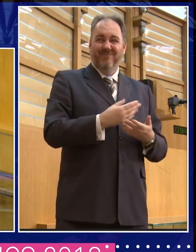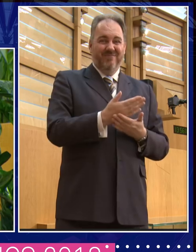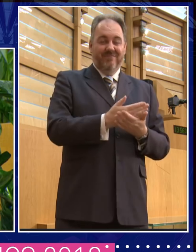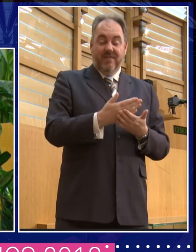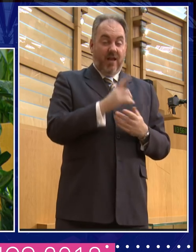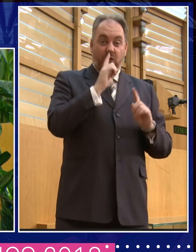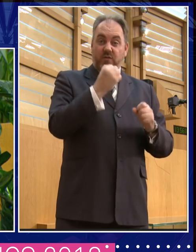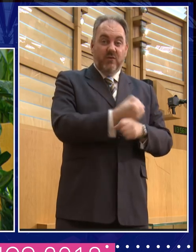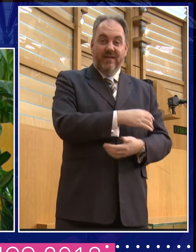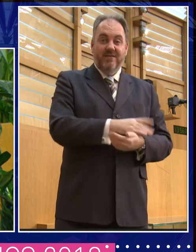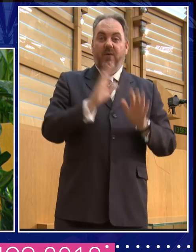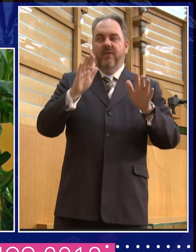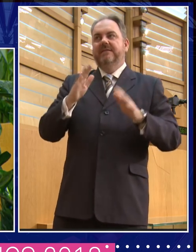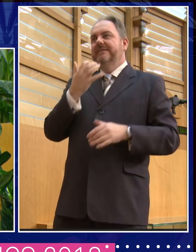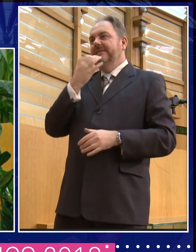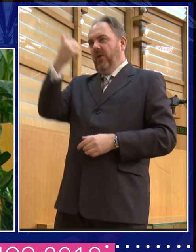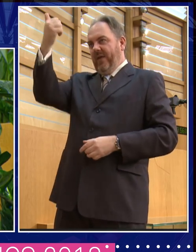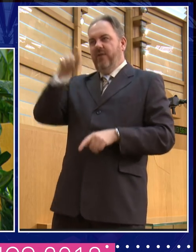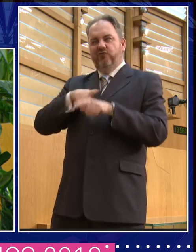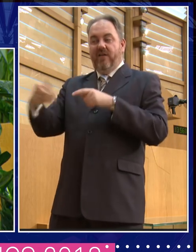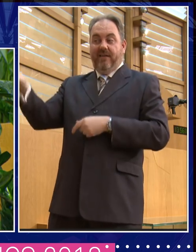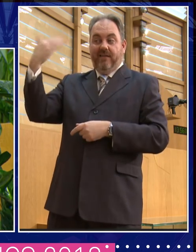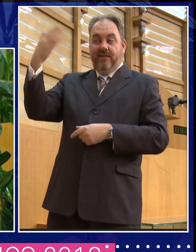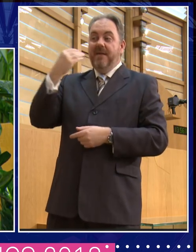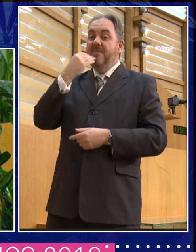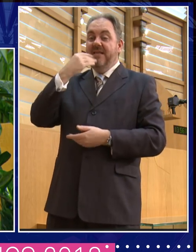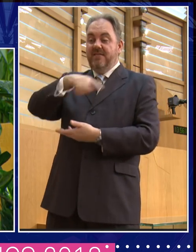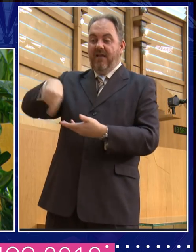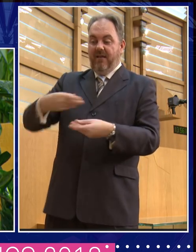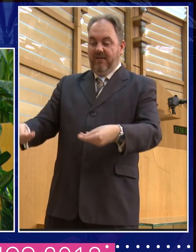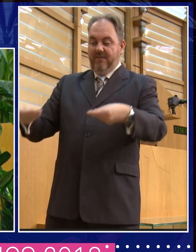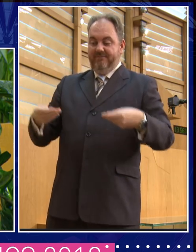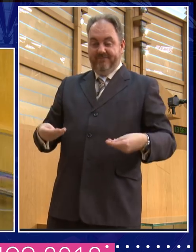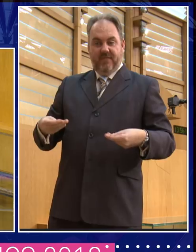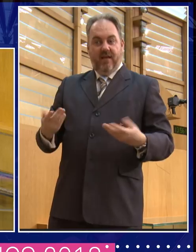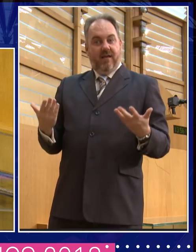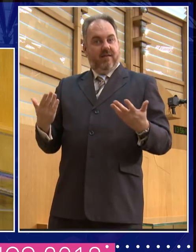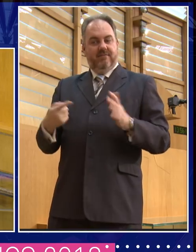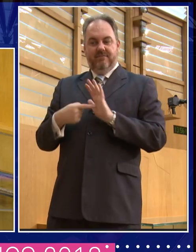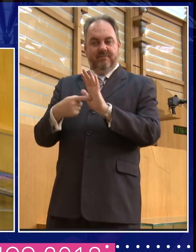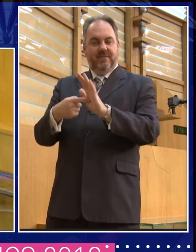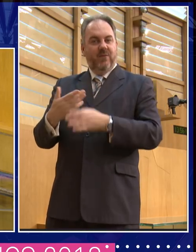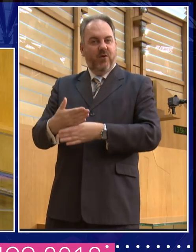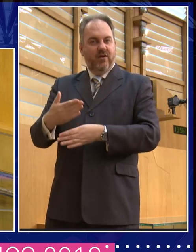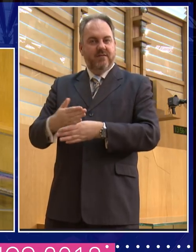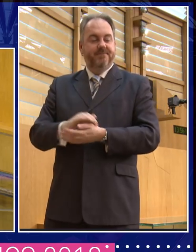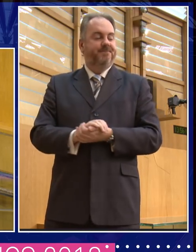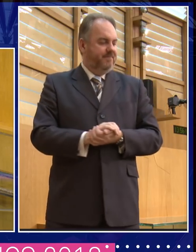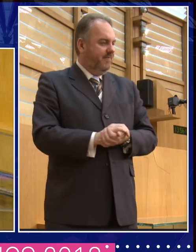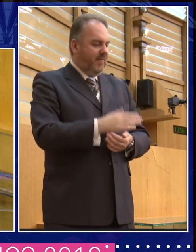So there are things like that, that you are always learning. And we'll come back to history, particularly your